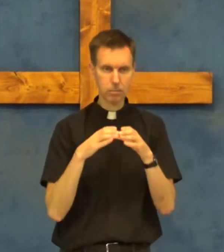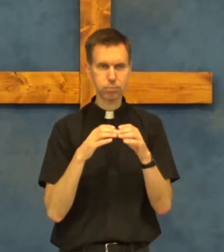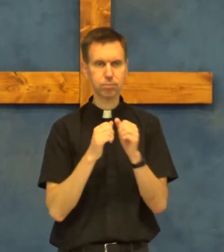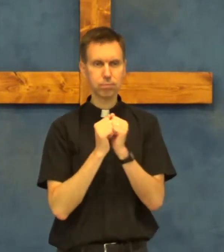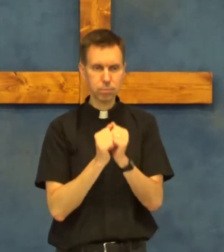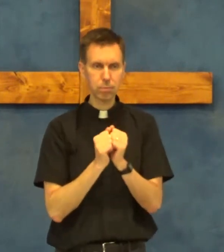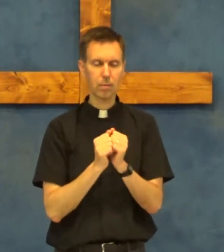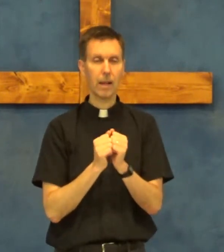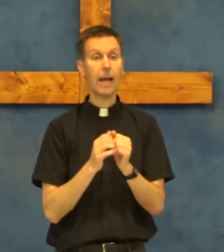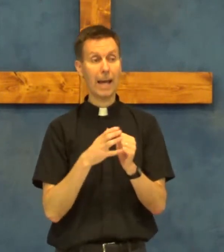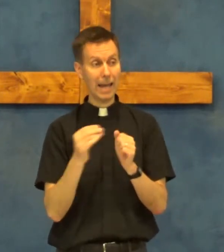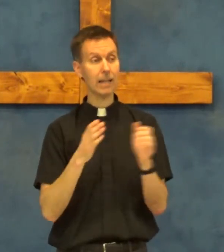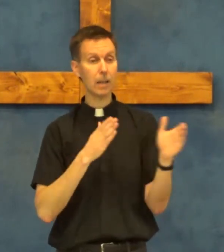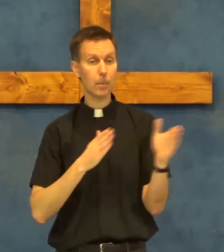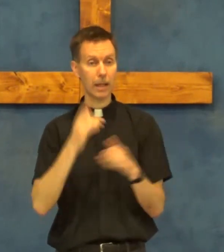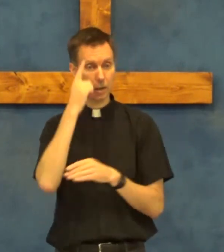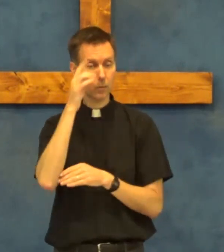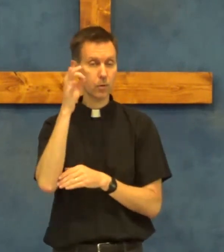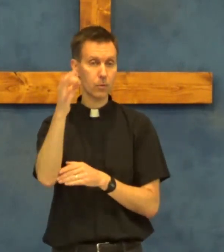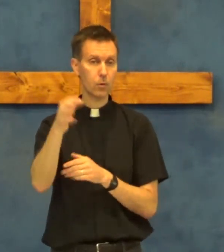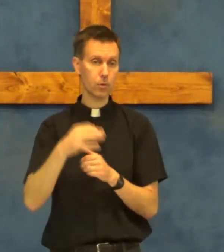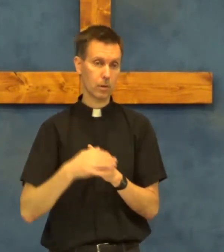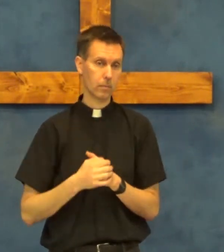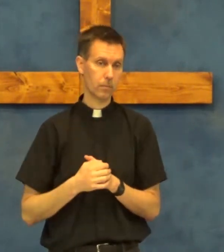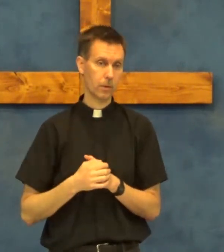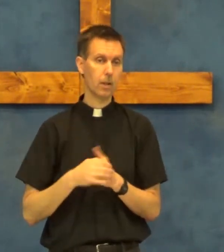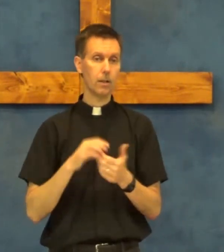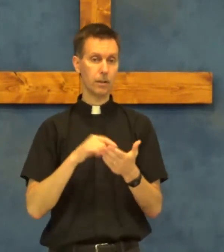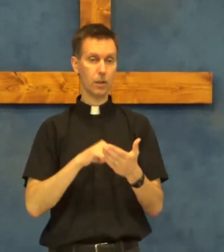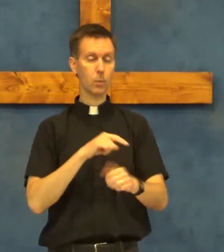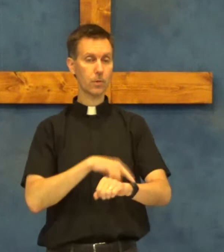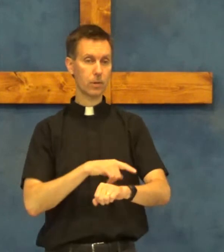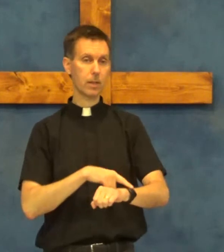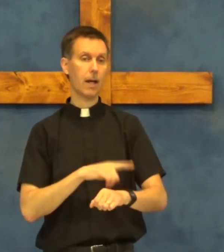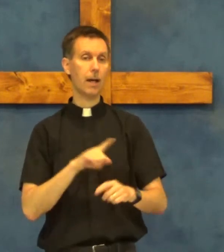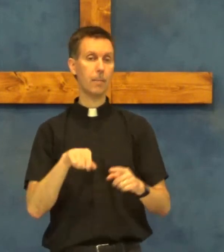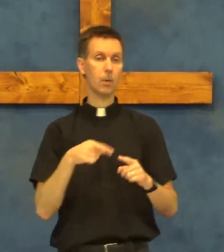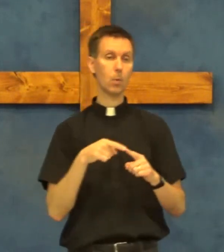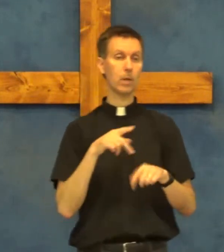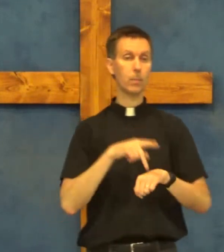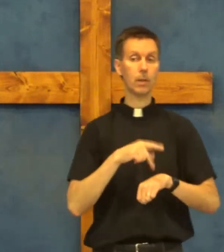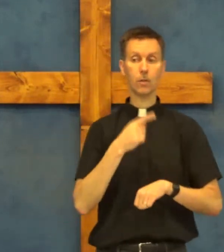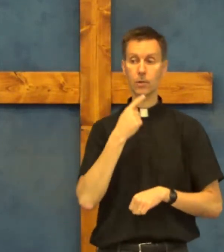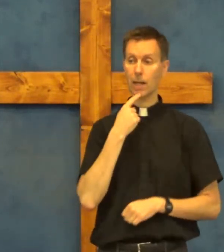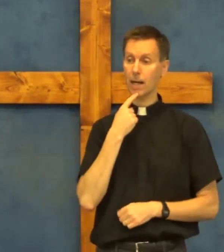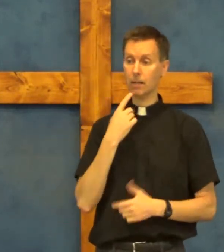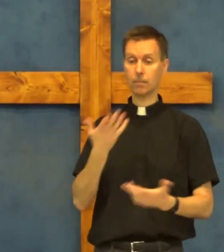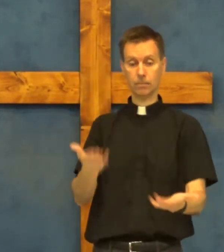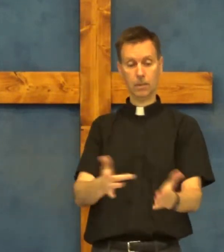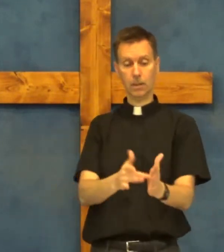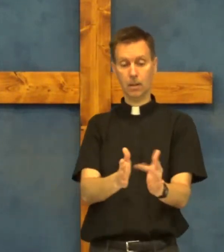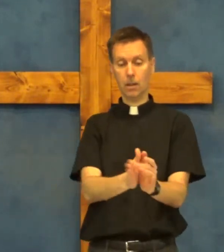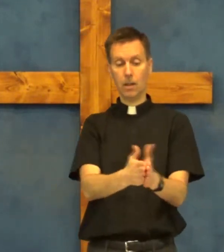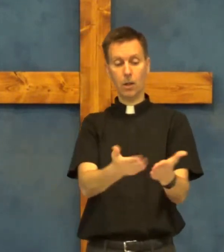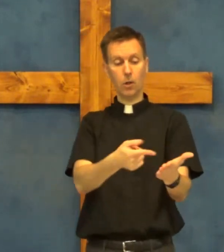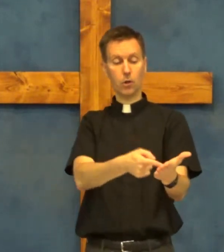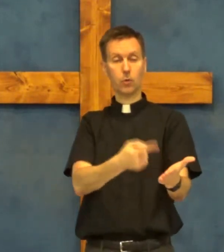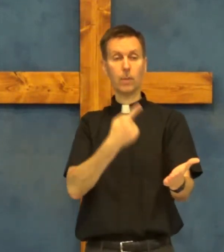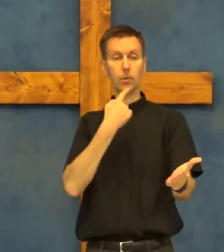and they planned for the future this was the time when Peter said scripture